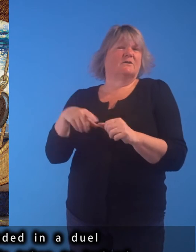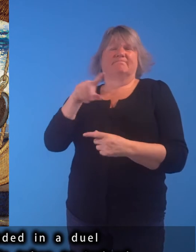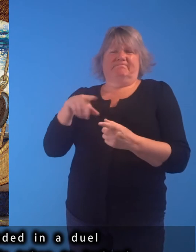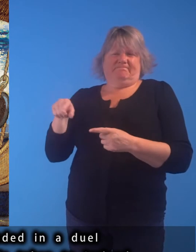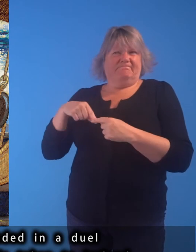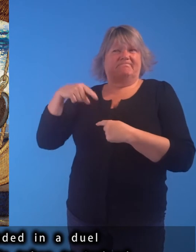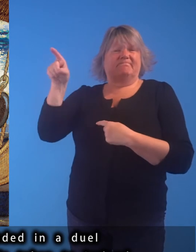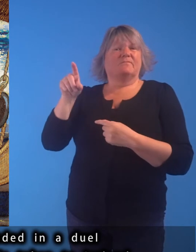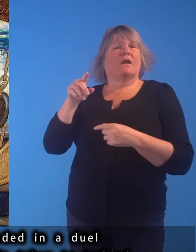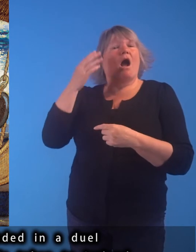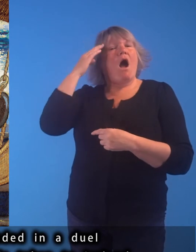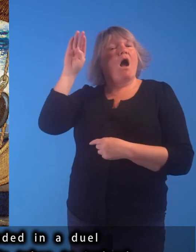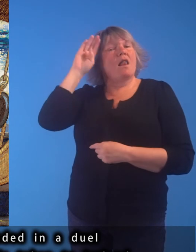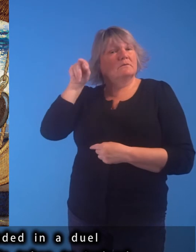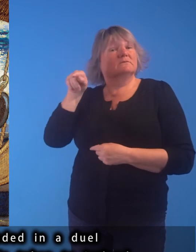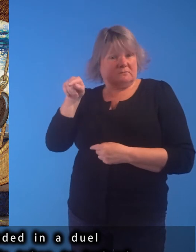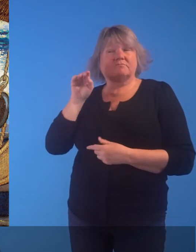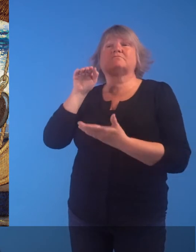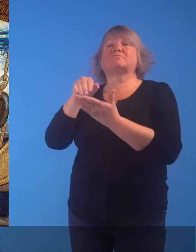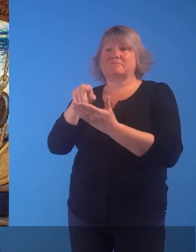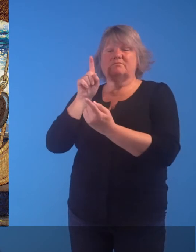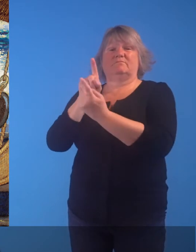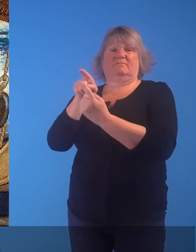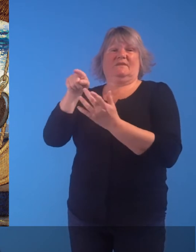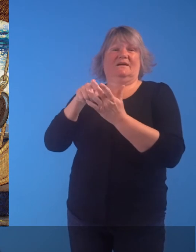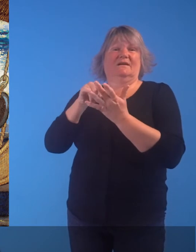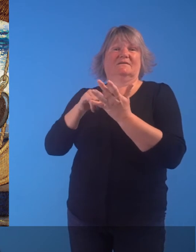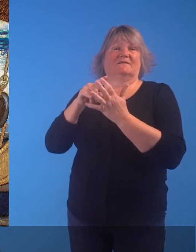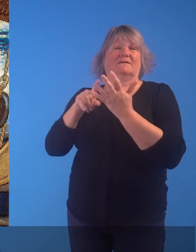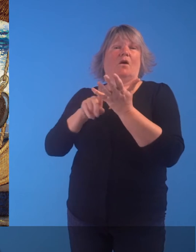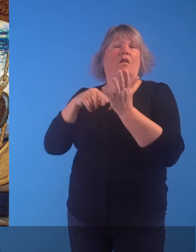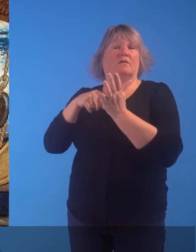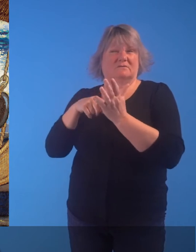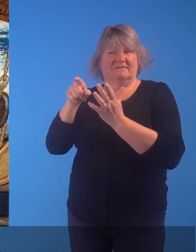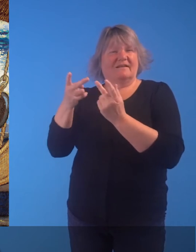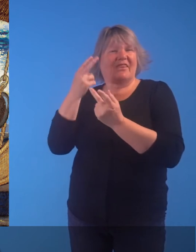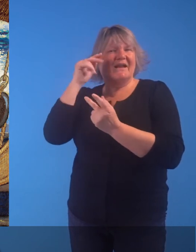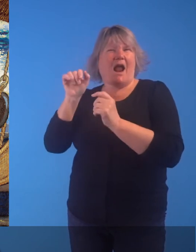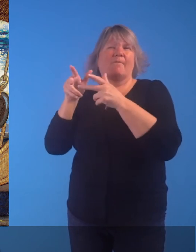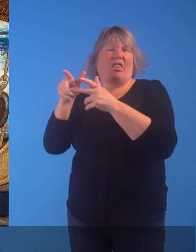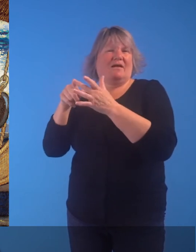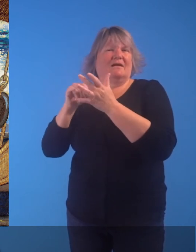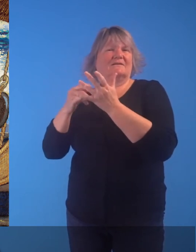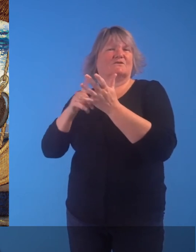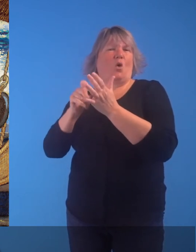is taken to Ireland, where he is cured by Isolde, also known as Isolde.